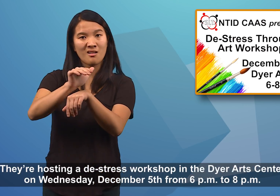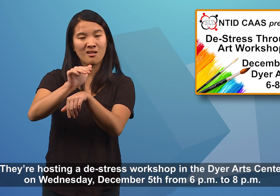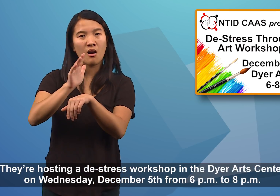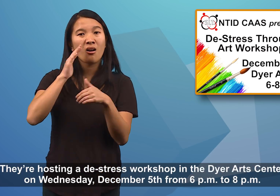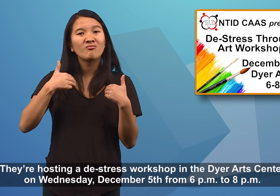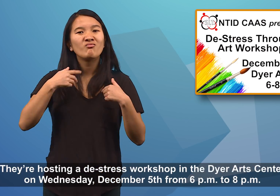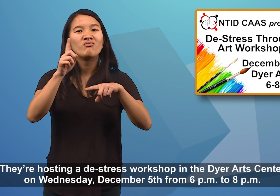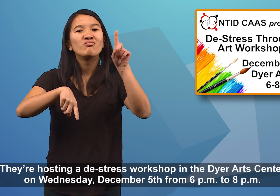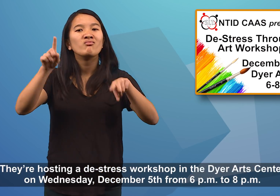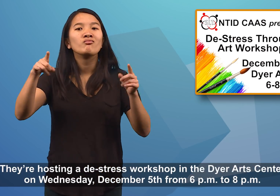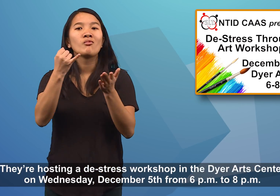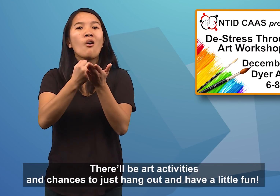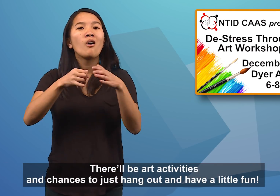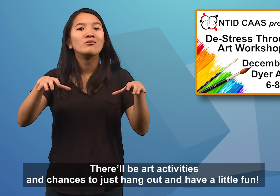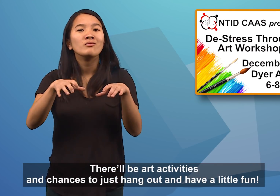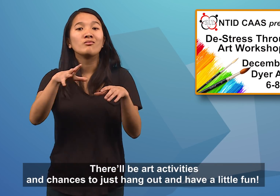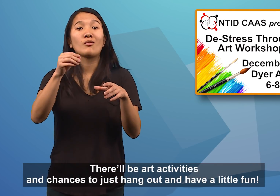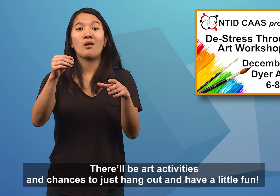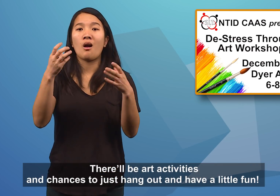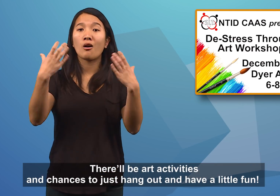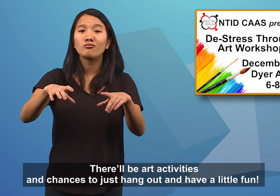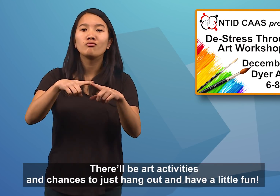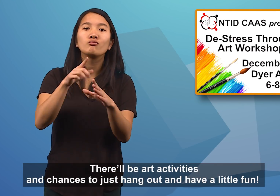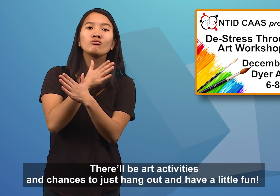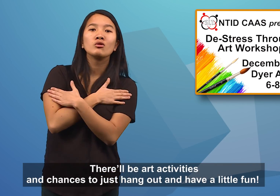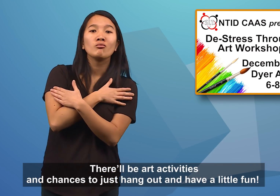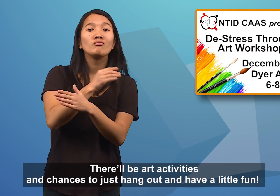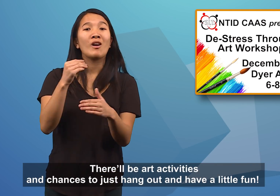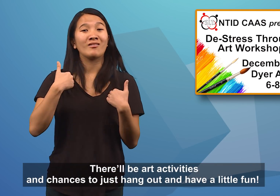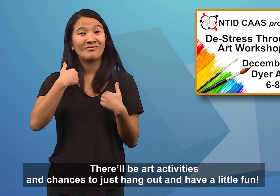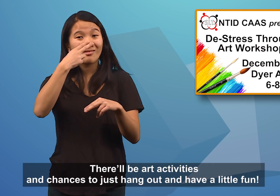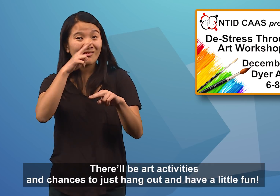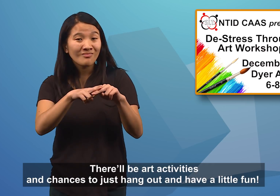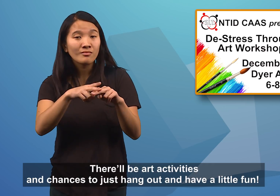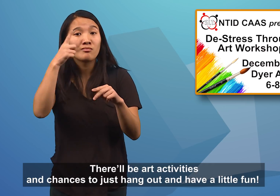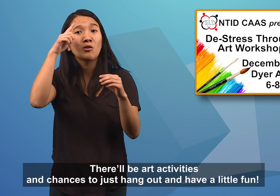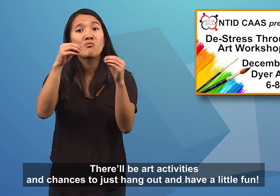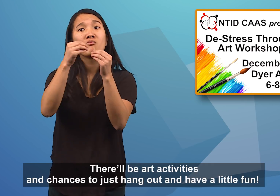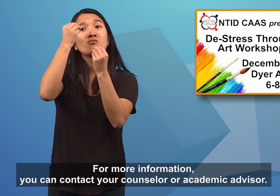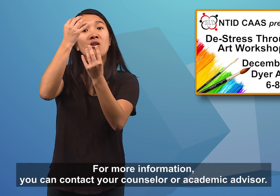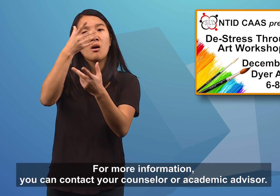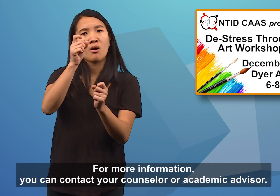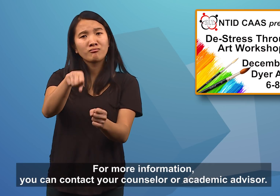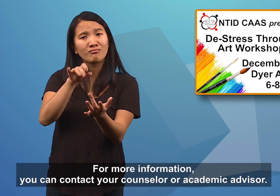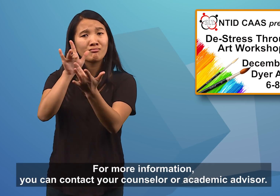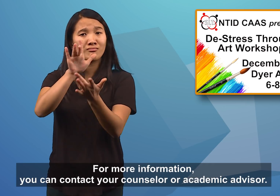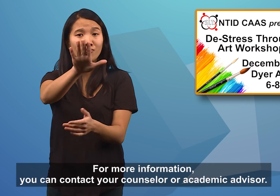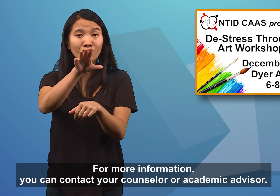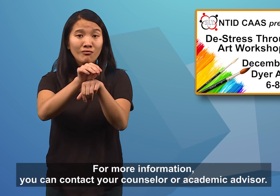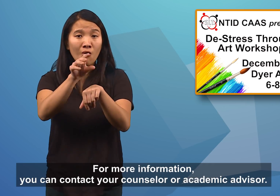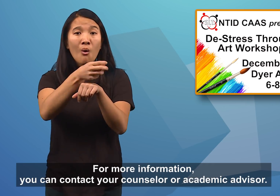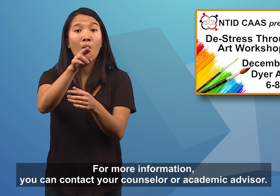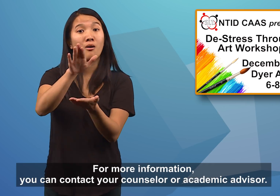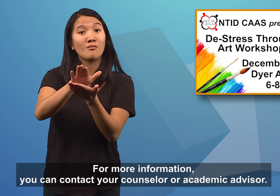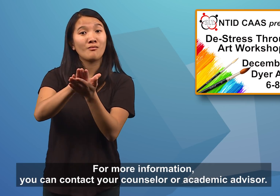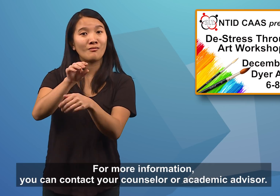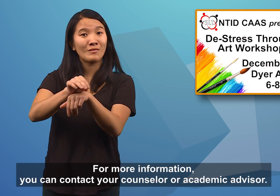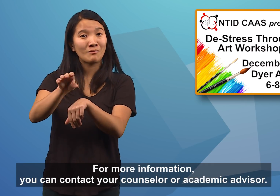5th, from 6 to 8 p.m. There will be art activities and chances to just hang out and have a little fun. For more information, can contact your counselor